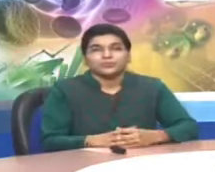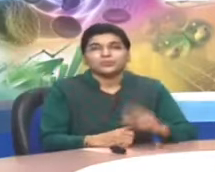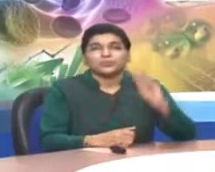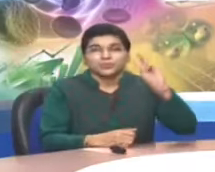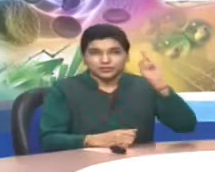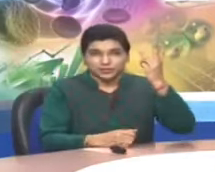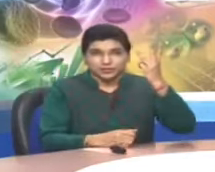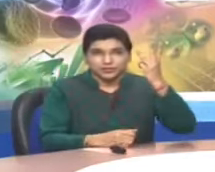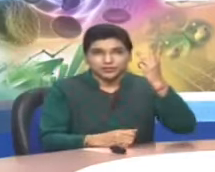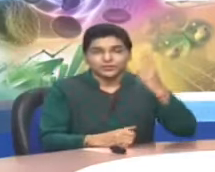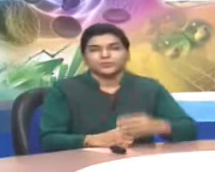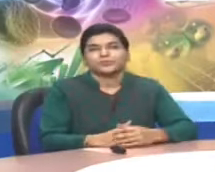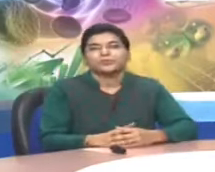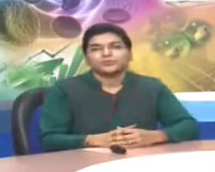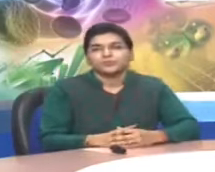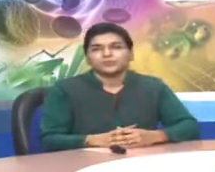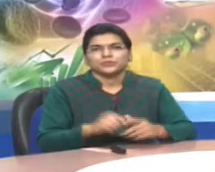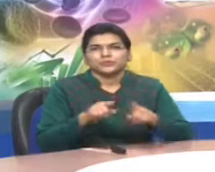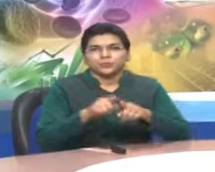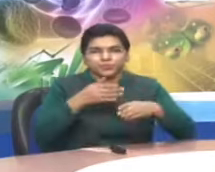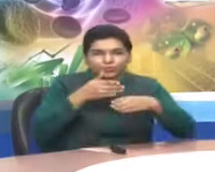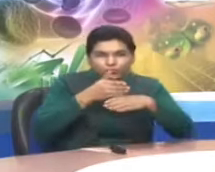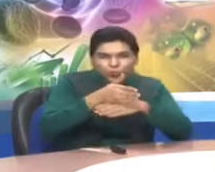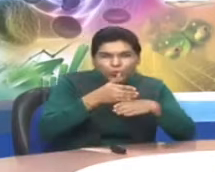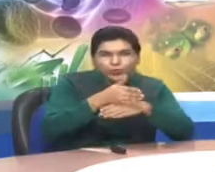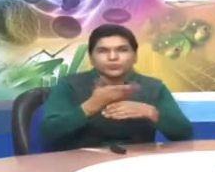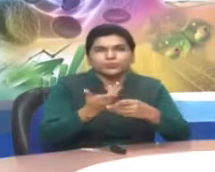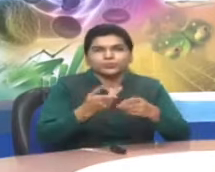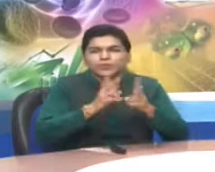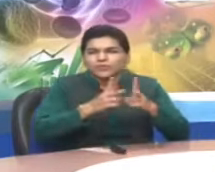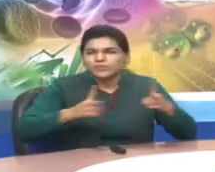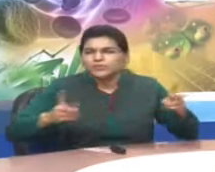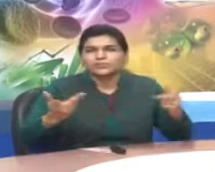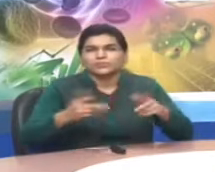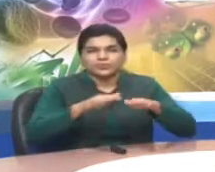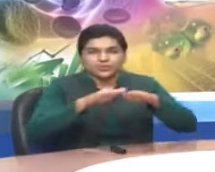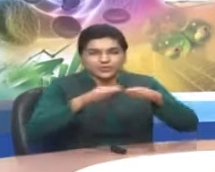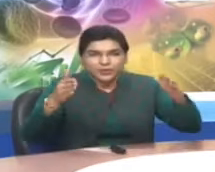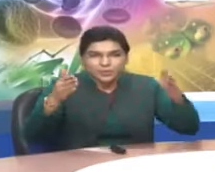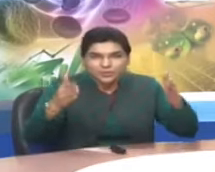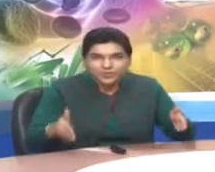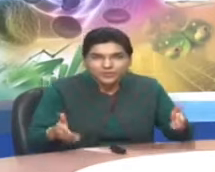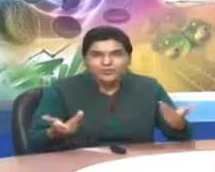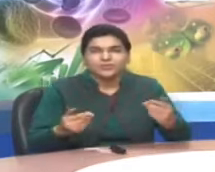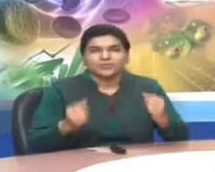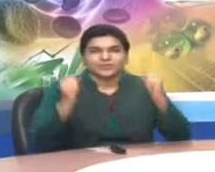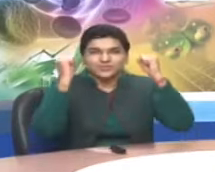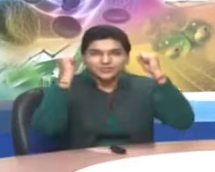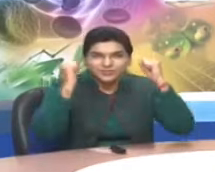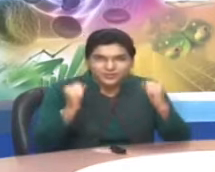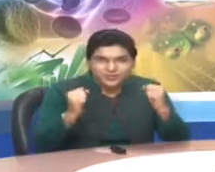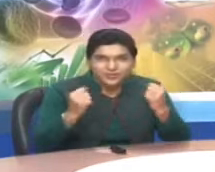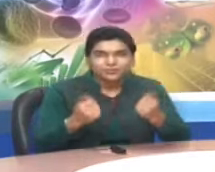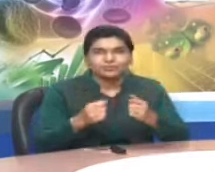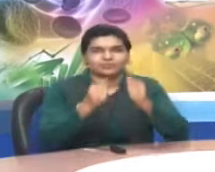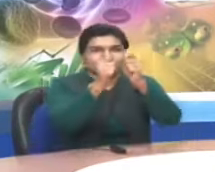Third word is furniture. Table, sofa,